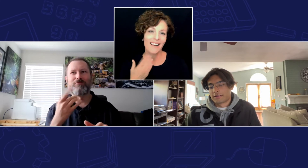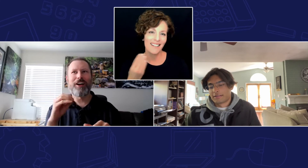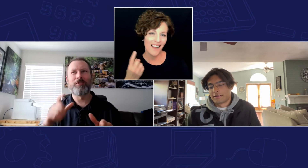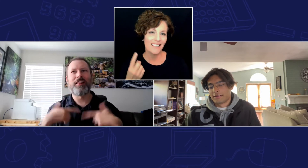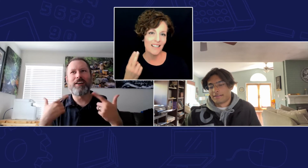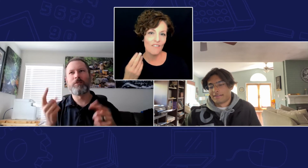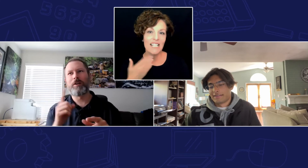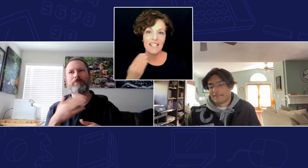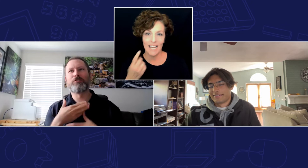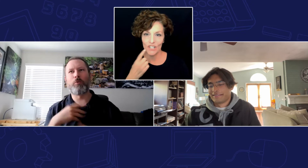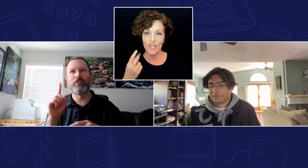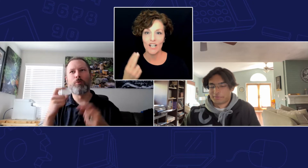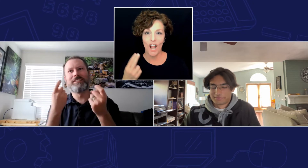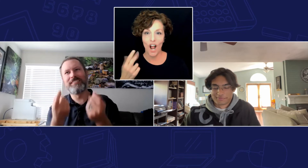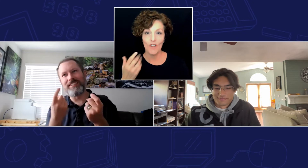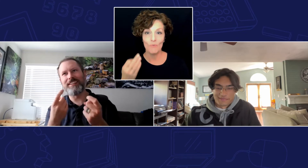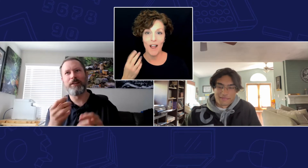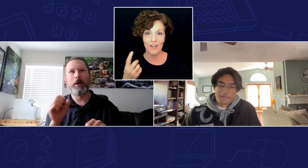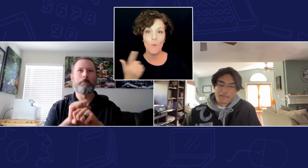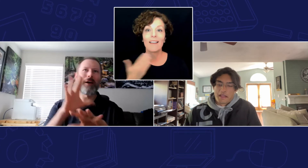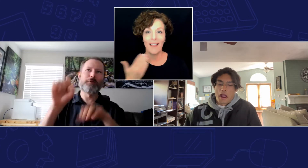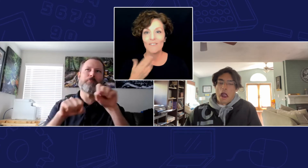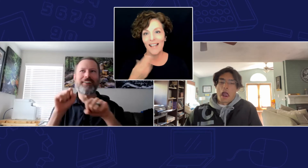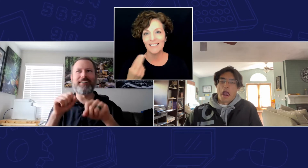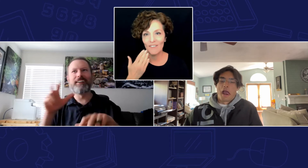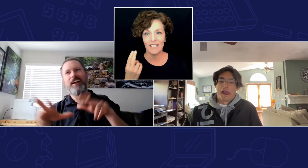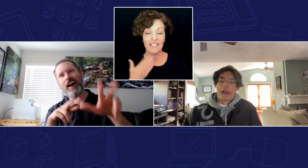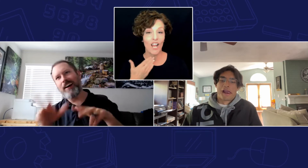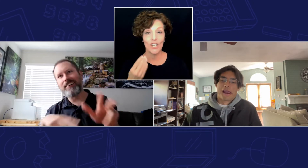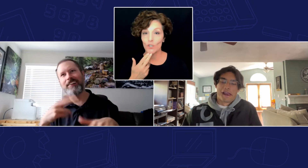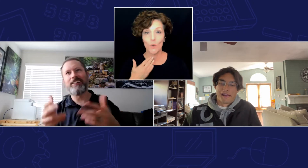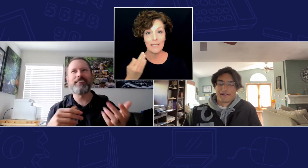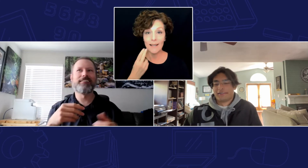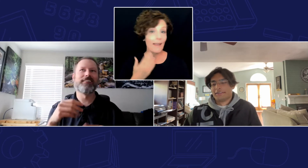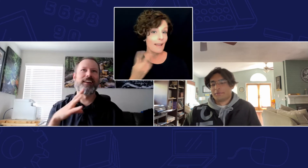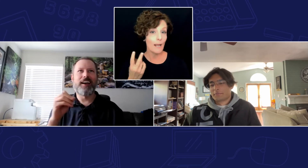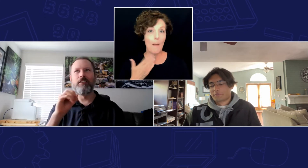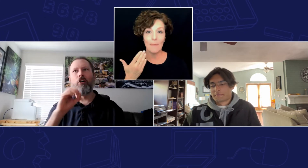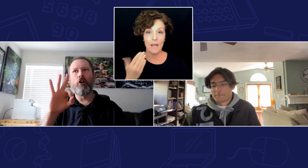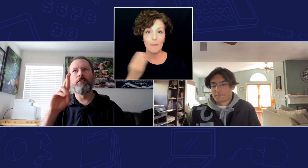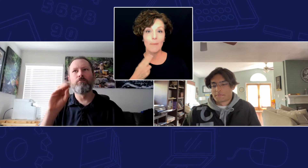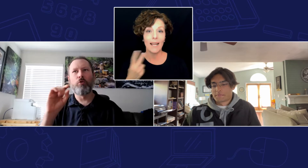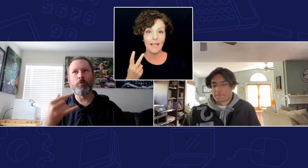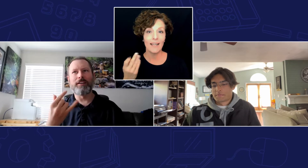Colorado life activities I enjoy skiing mountain biking hiking off-roading